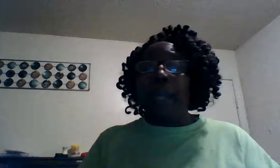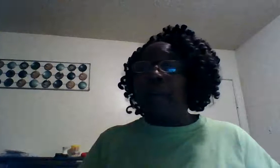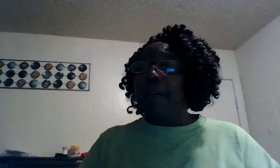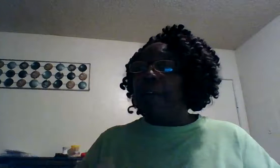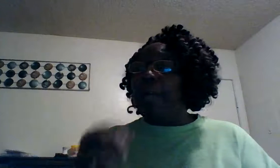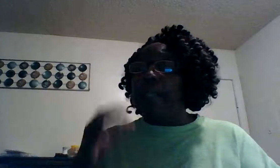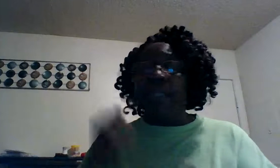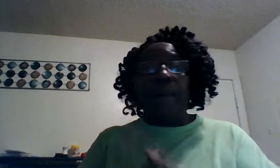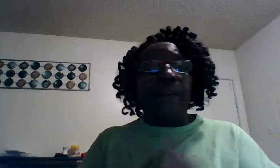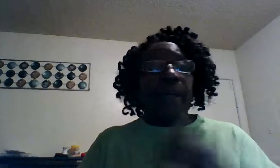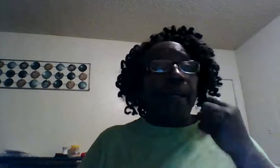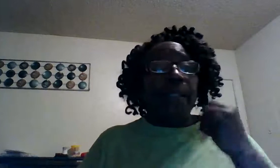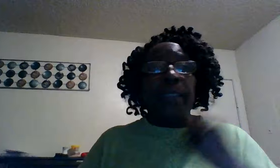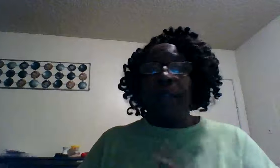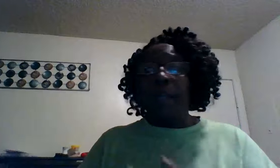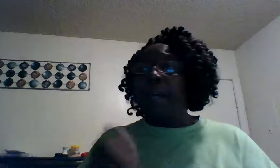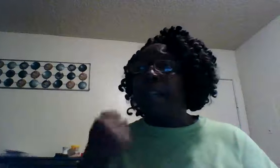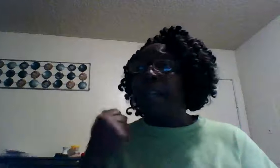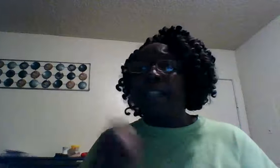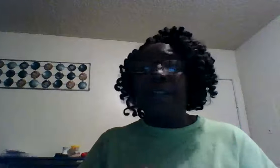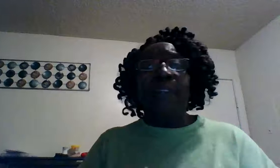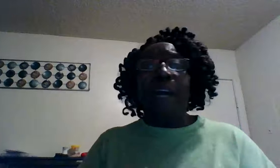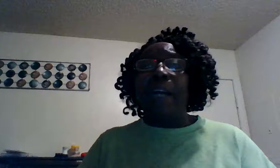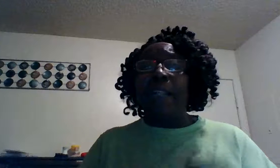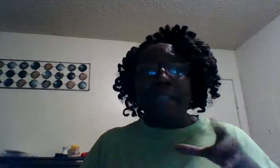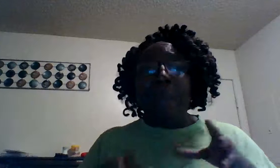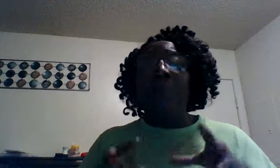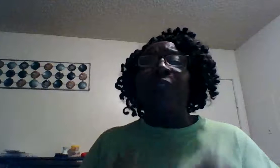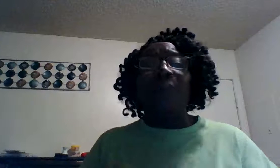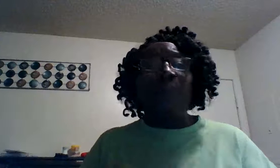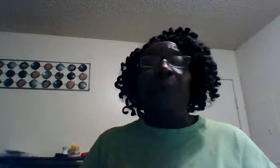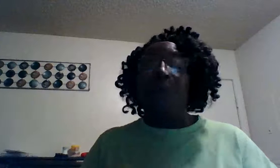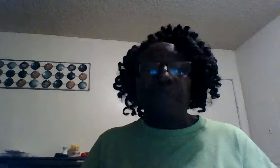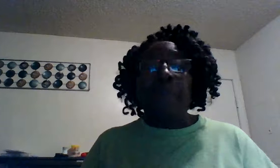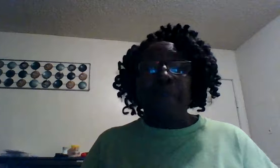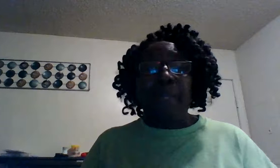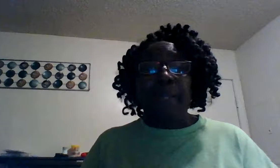I saw God I saw God I saw God in those storms with me